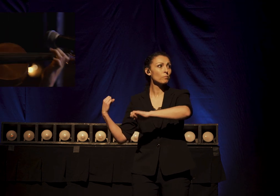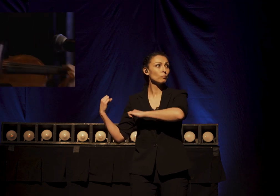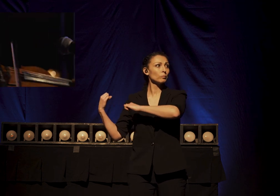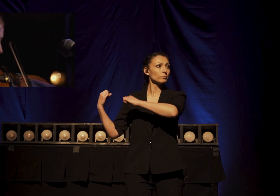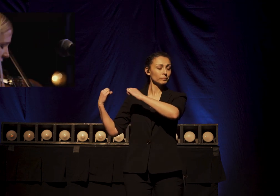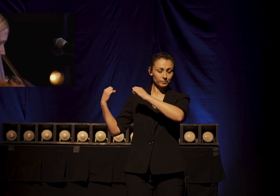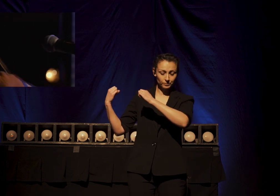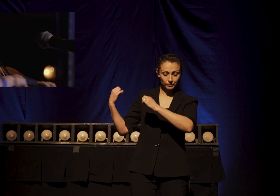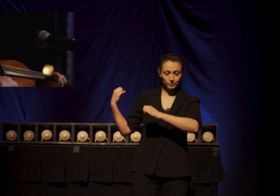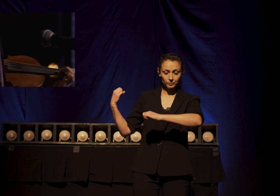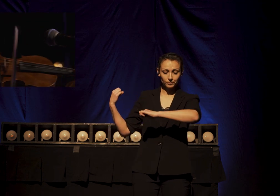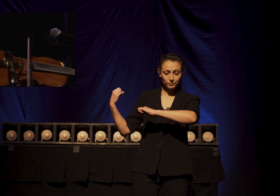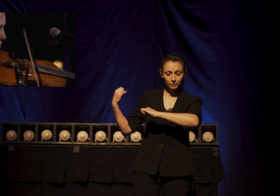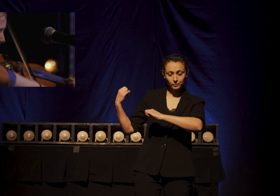I'm I